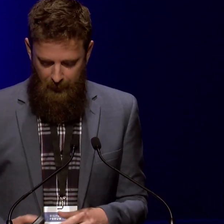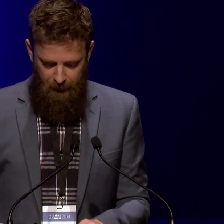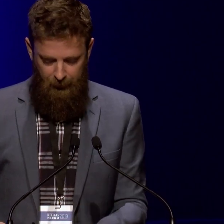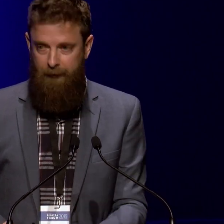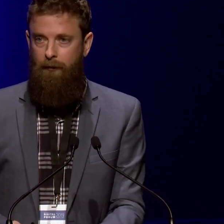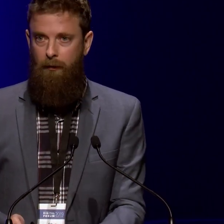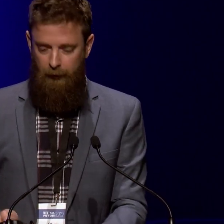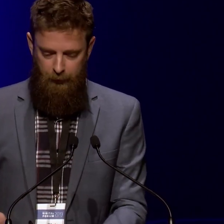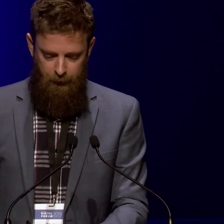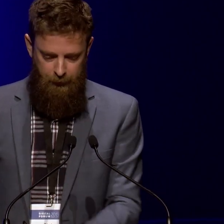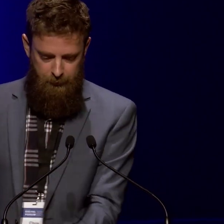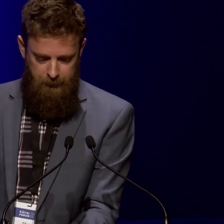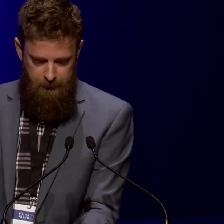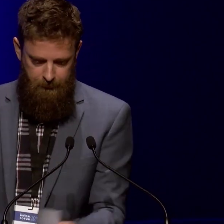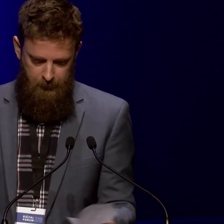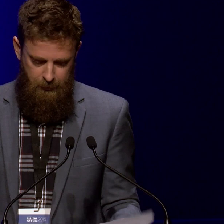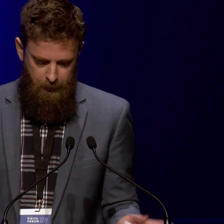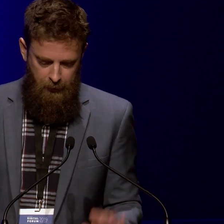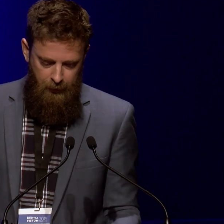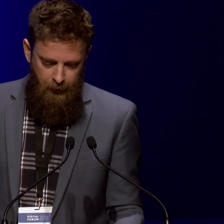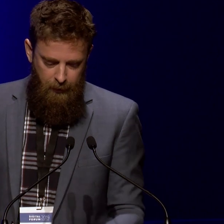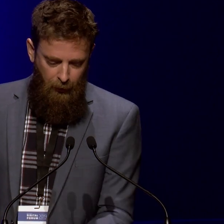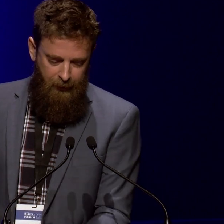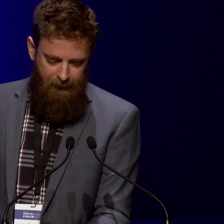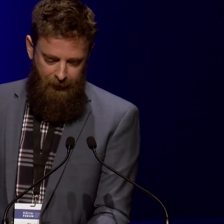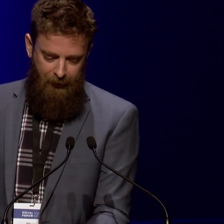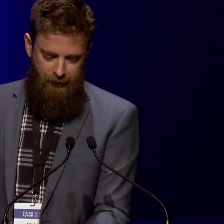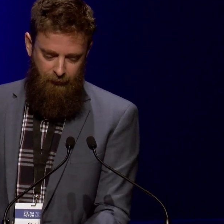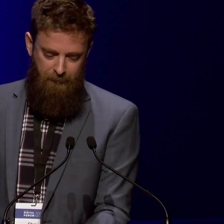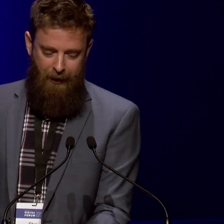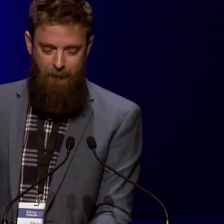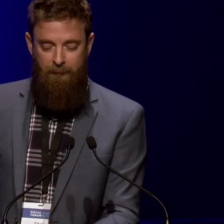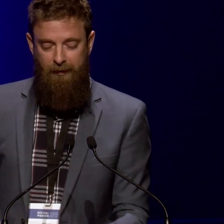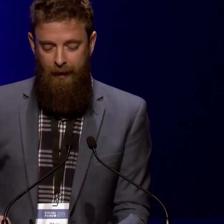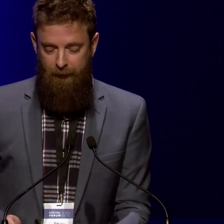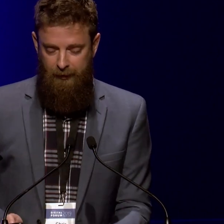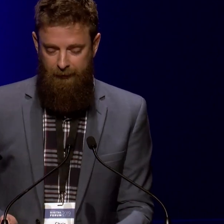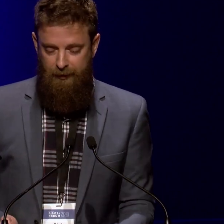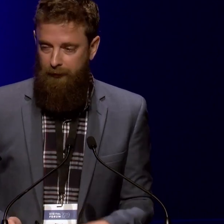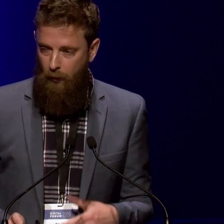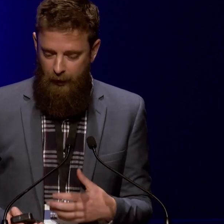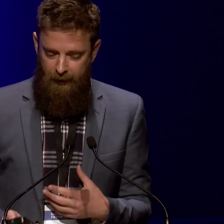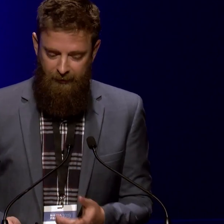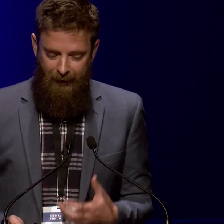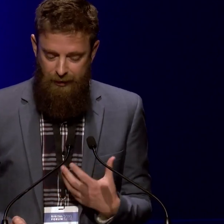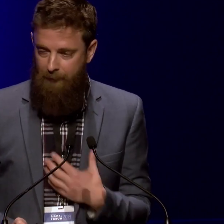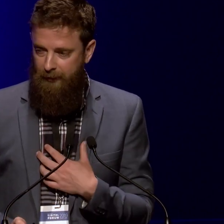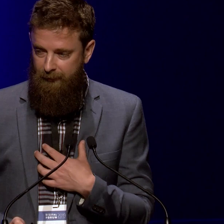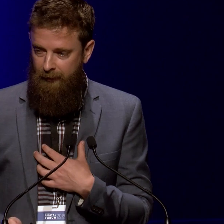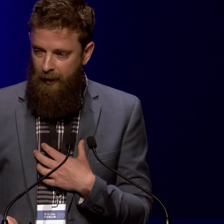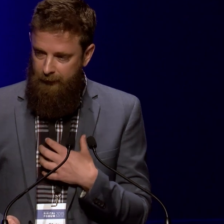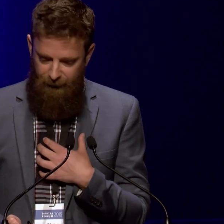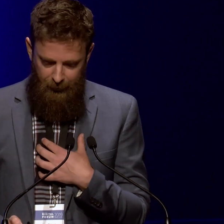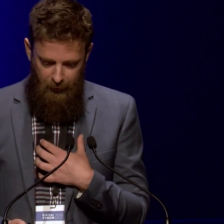Hit me up over drinks if you want the longer version. The book is a collection of thematic maps and data visualizations organized into eight